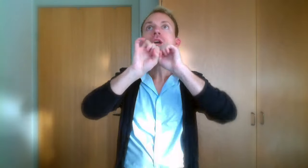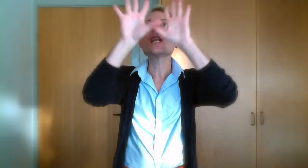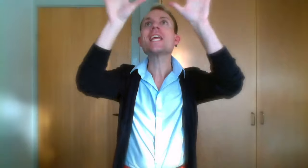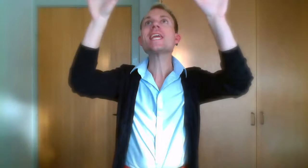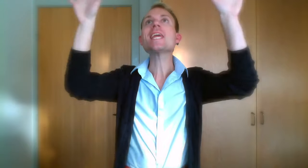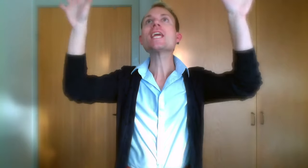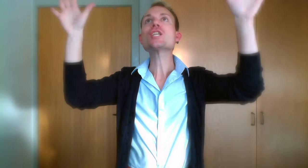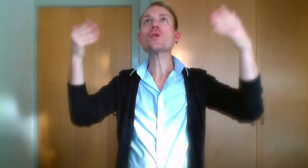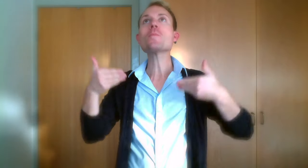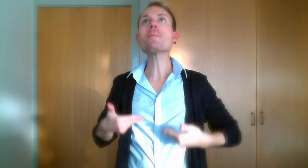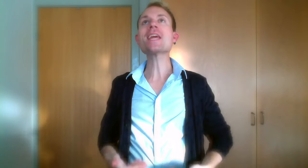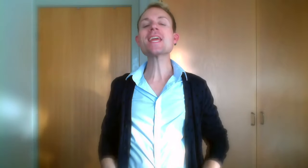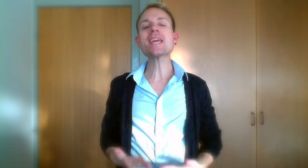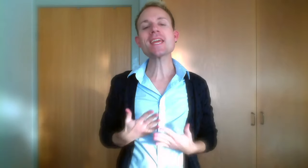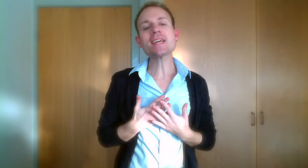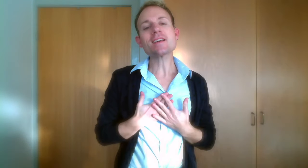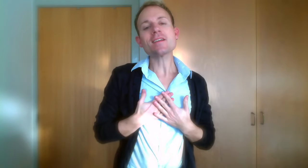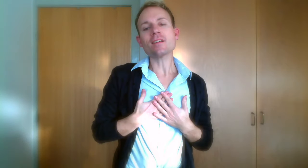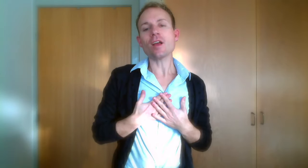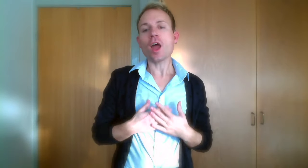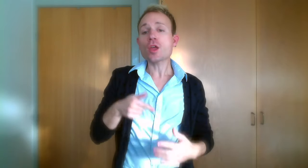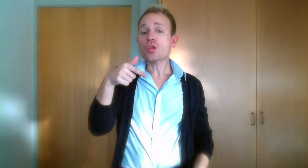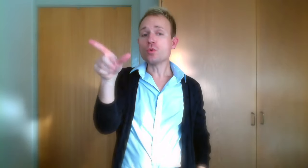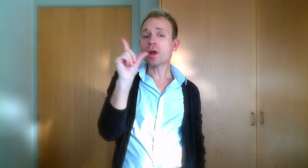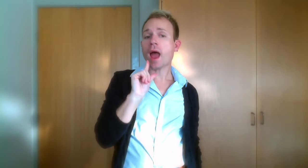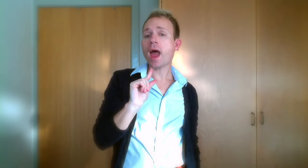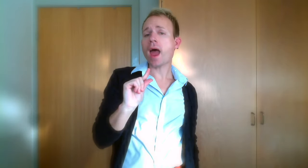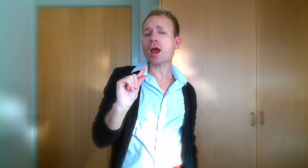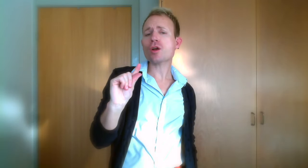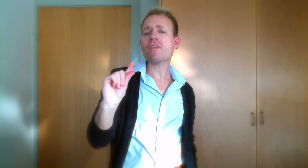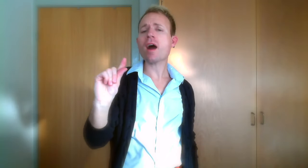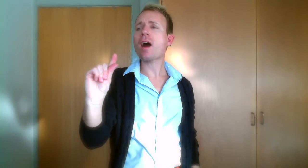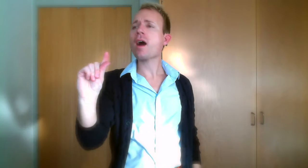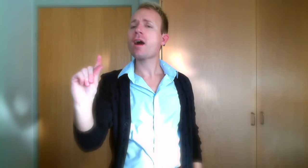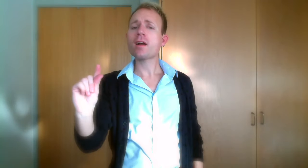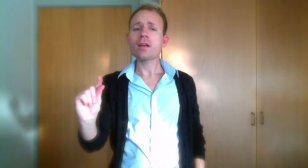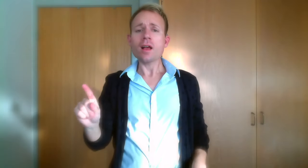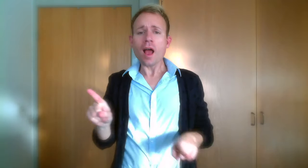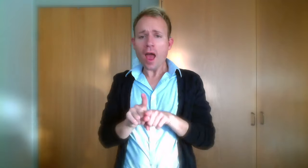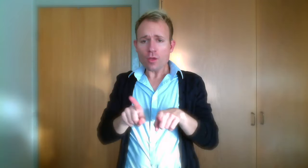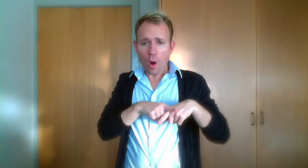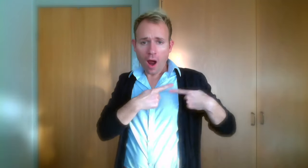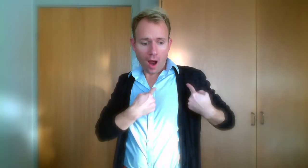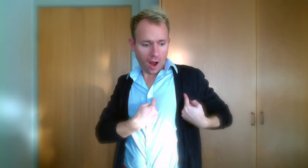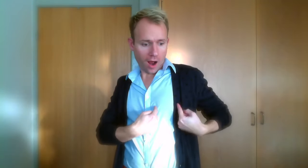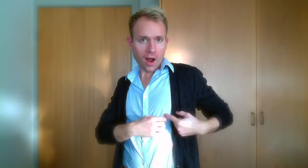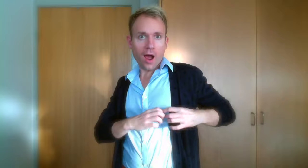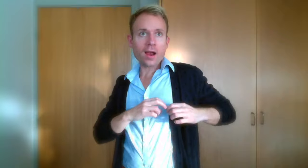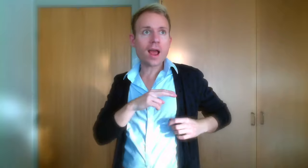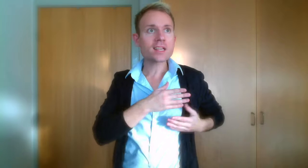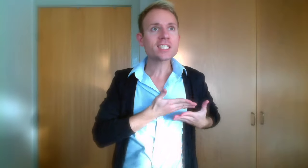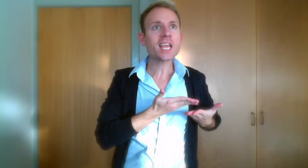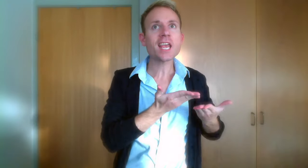clear to me That you can't go as far as your heart can see